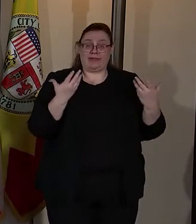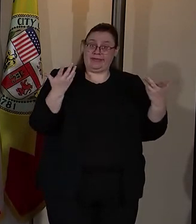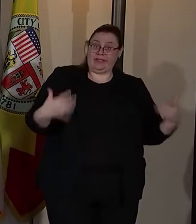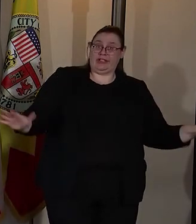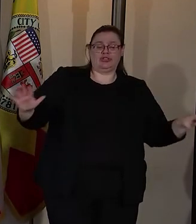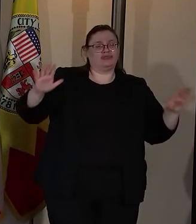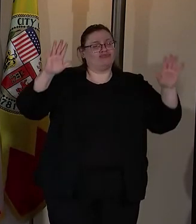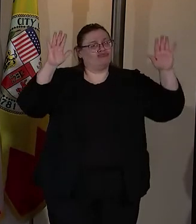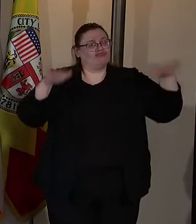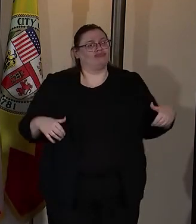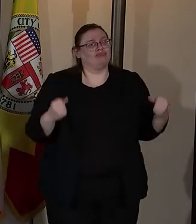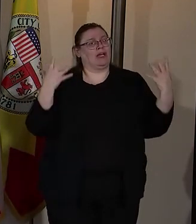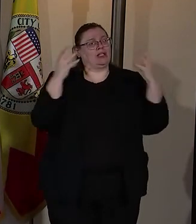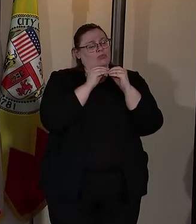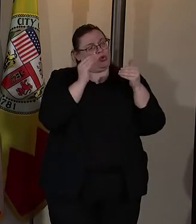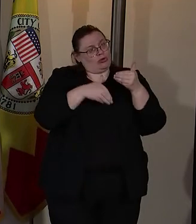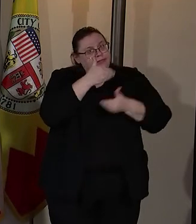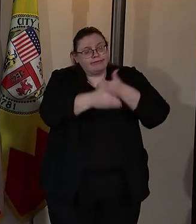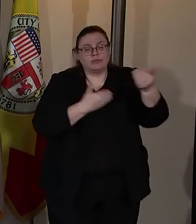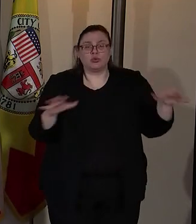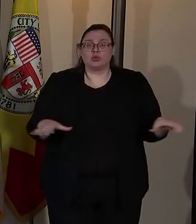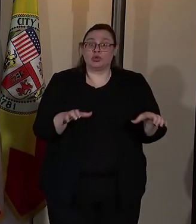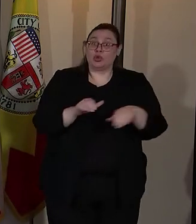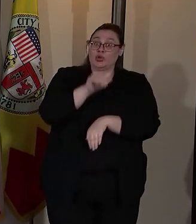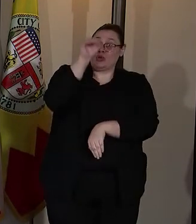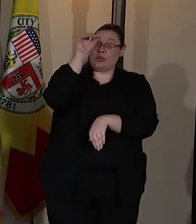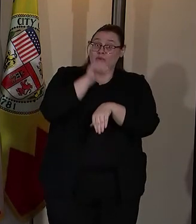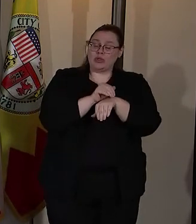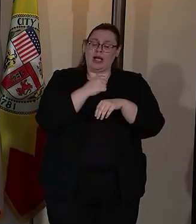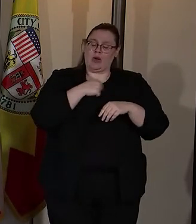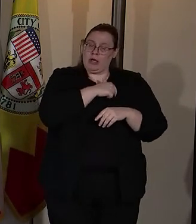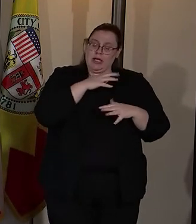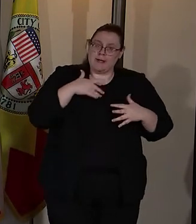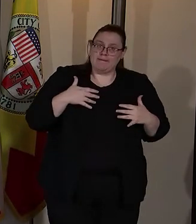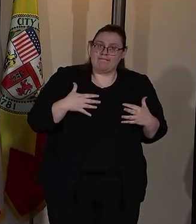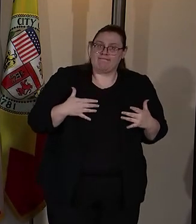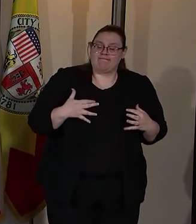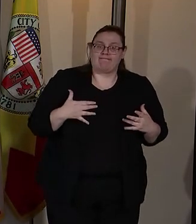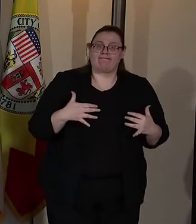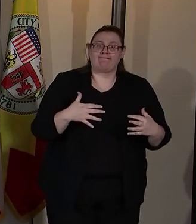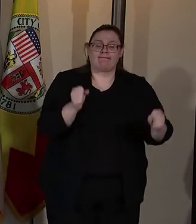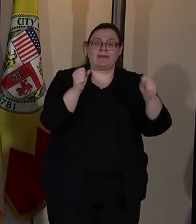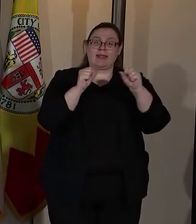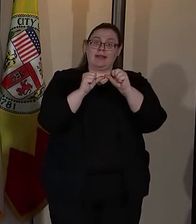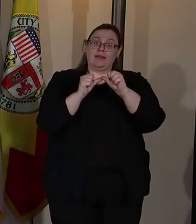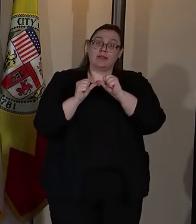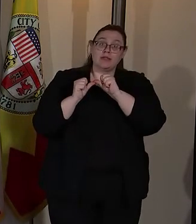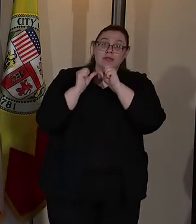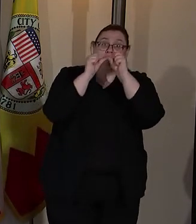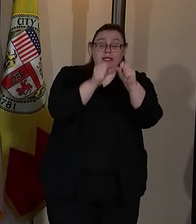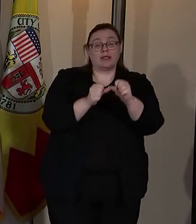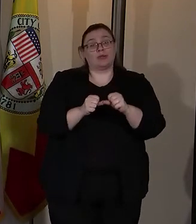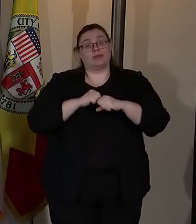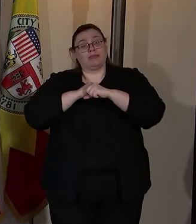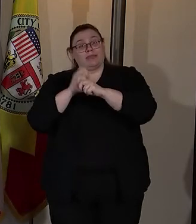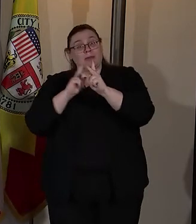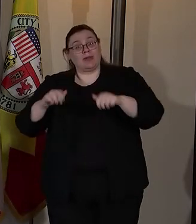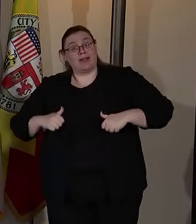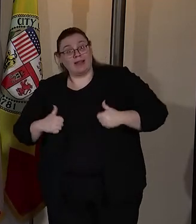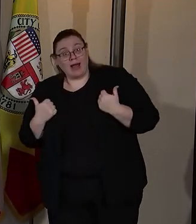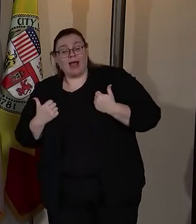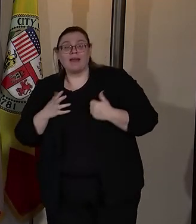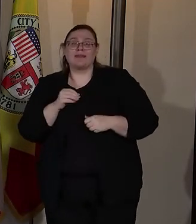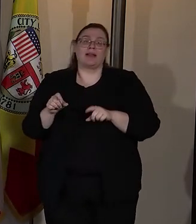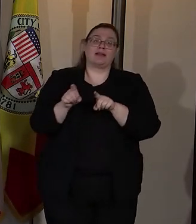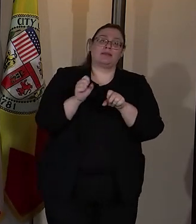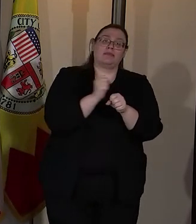but tonight is about taking those accelerated steps forward that can continue to not only save lives but make